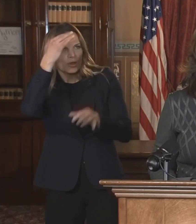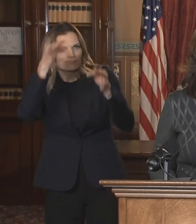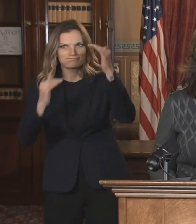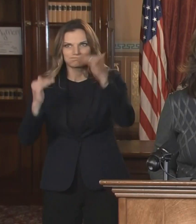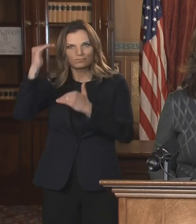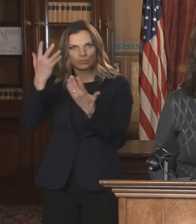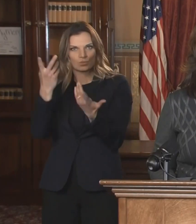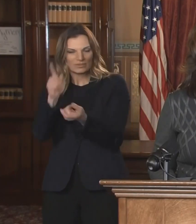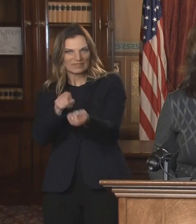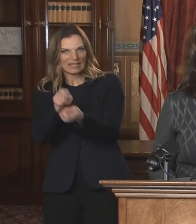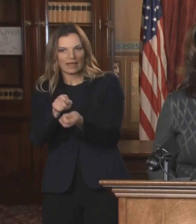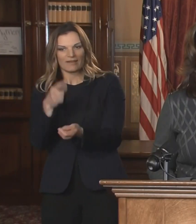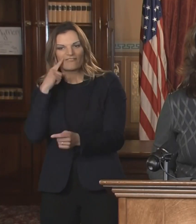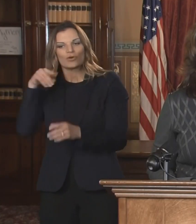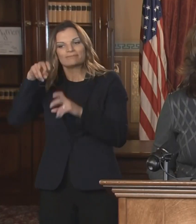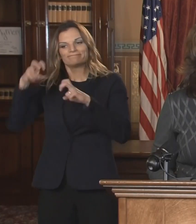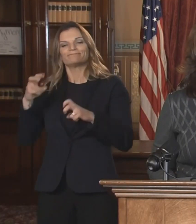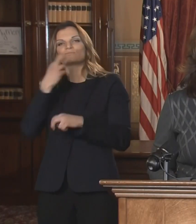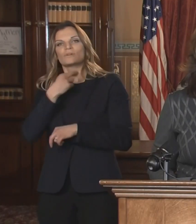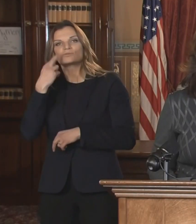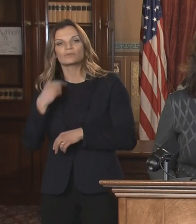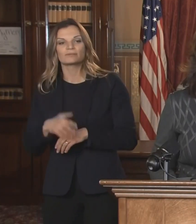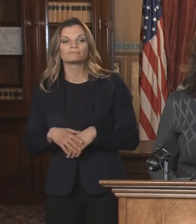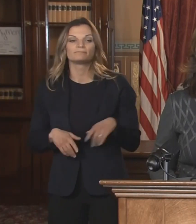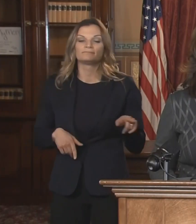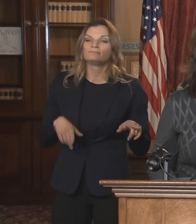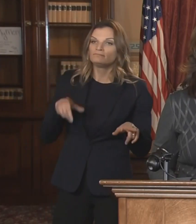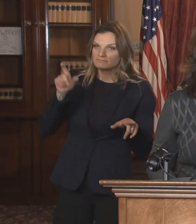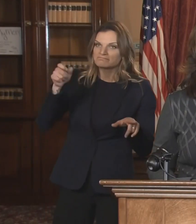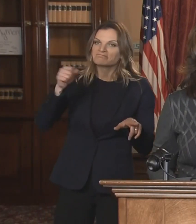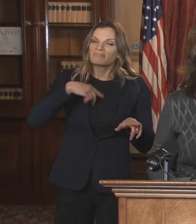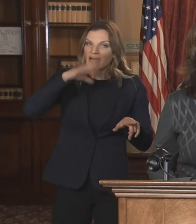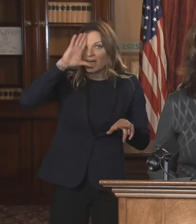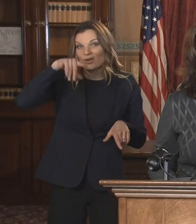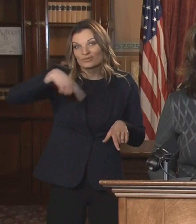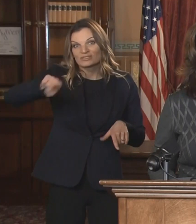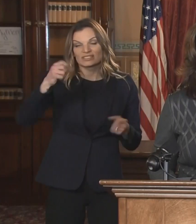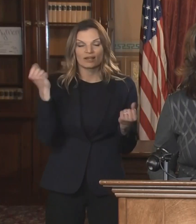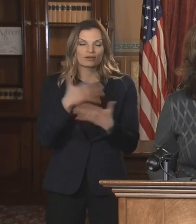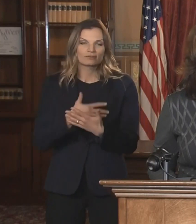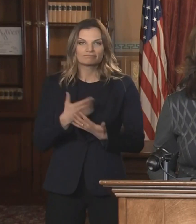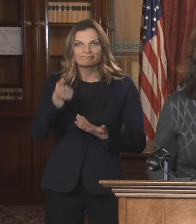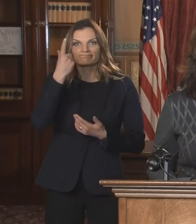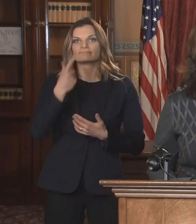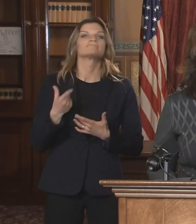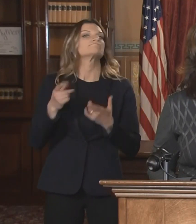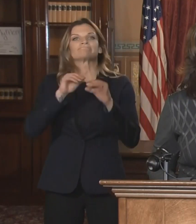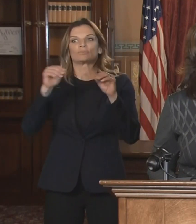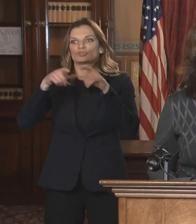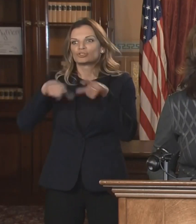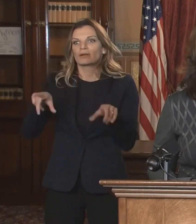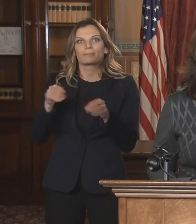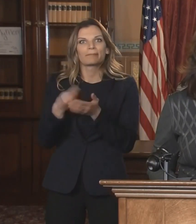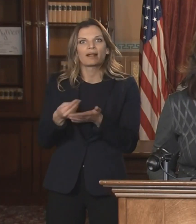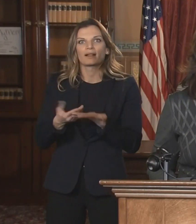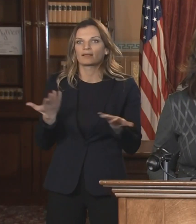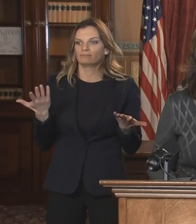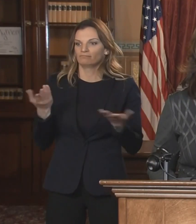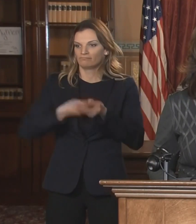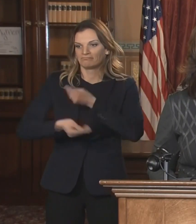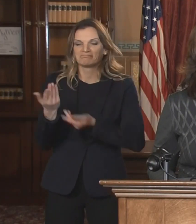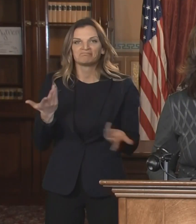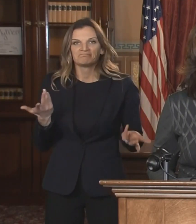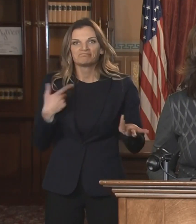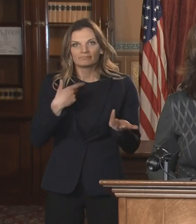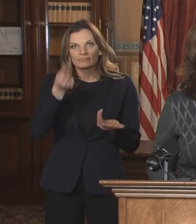reopen dine in? Well, I know that they're scared. They're scared of what it means not to have a paycheck. They're scared of what it means to go